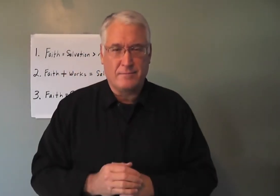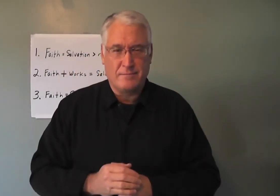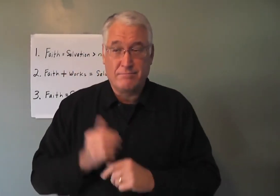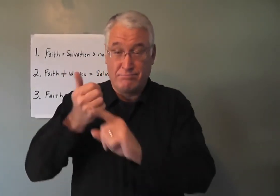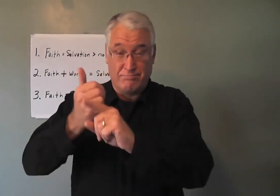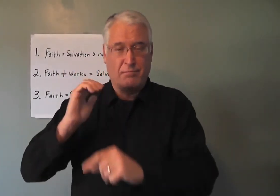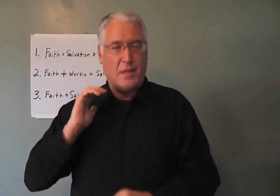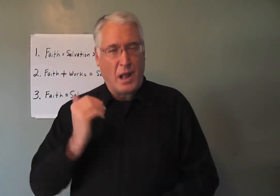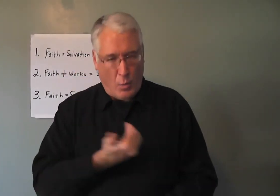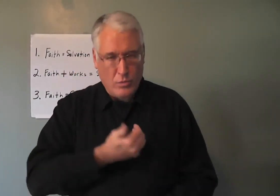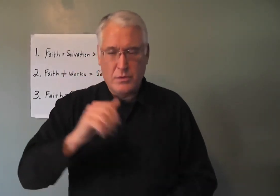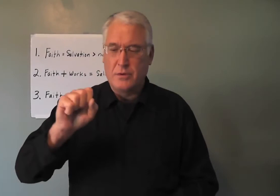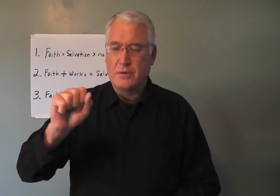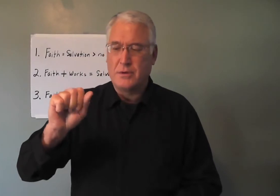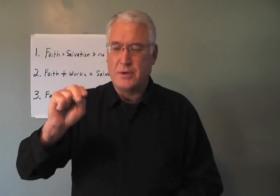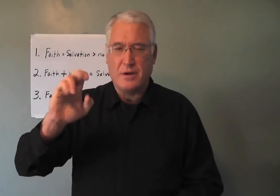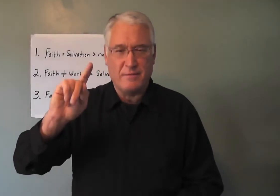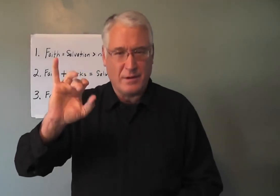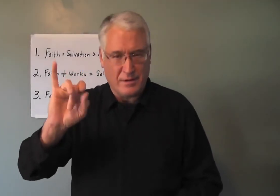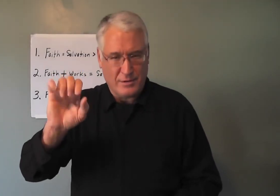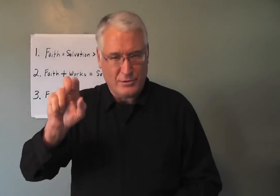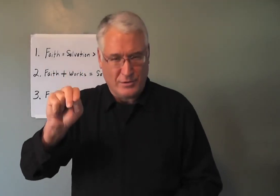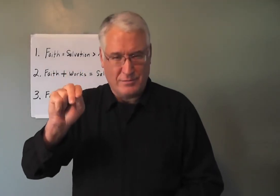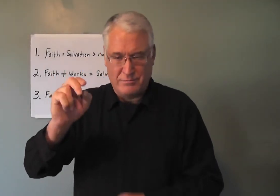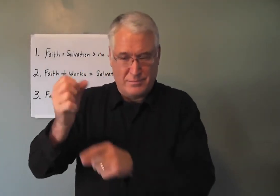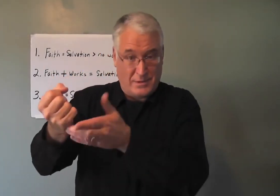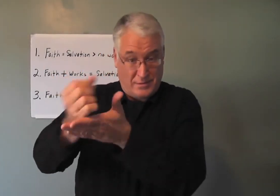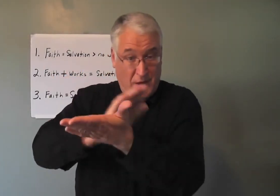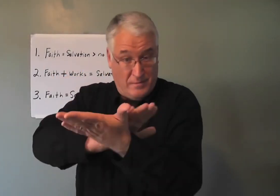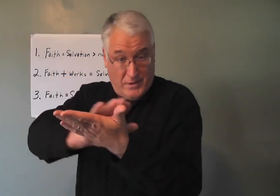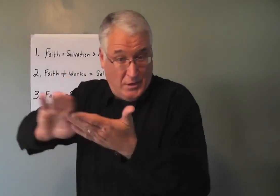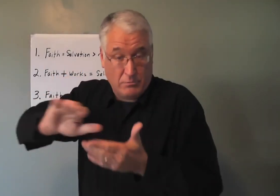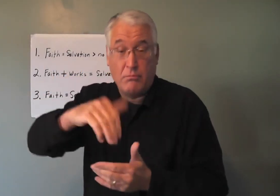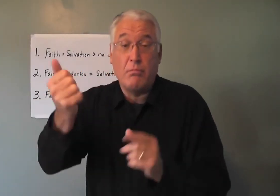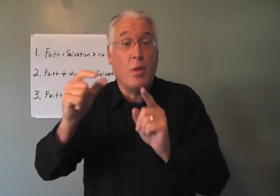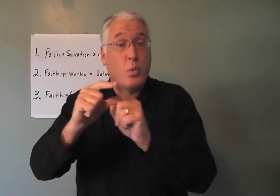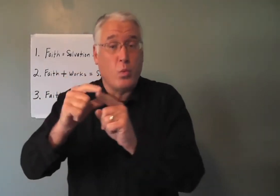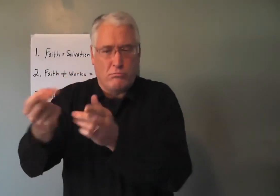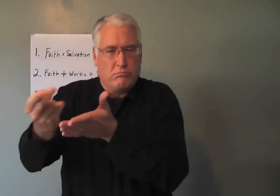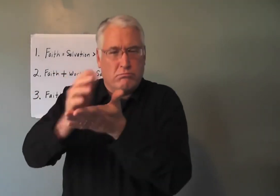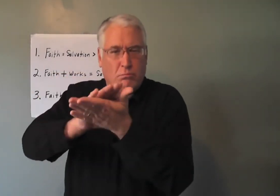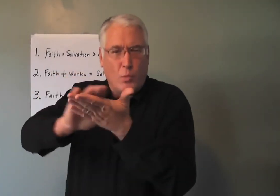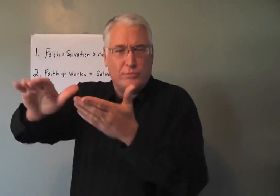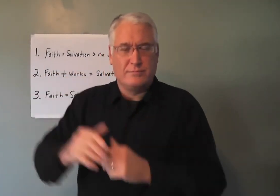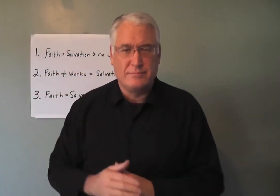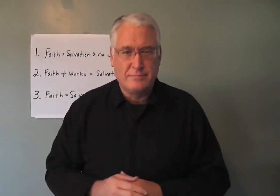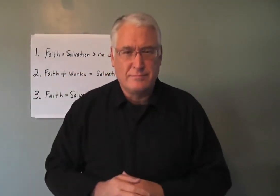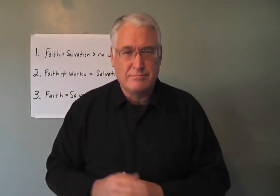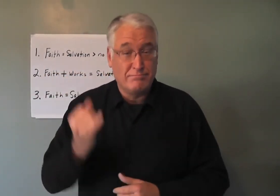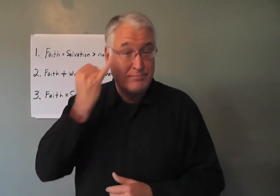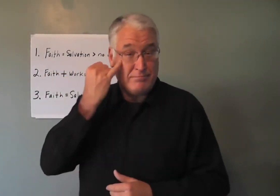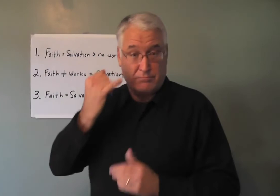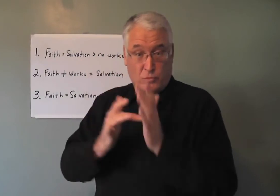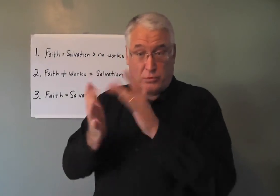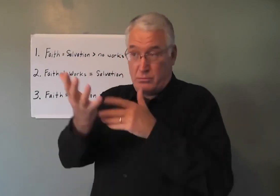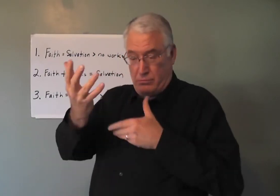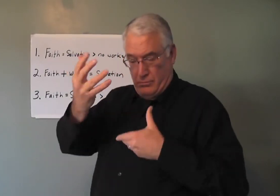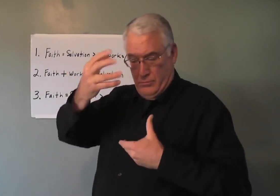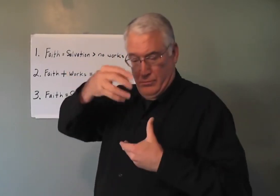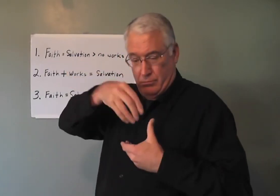He is our life. He is our sanctification. In other words, he is holy. If Jesus